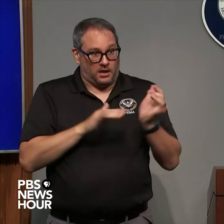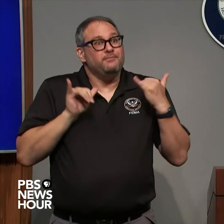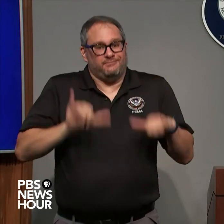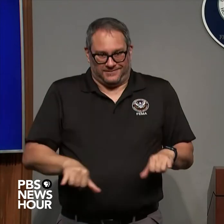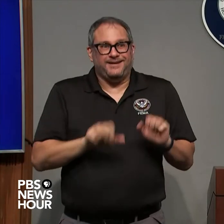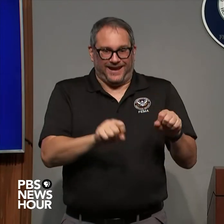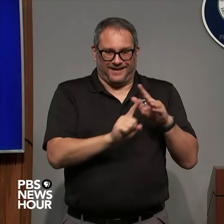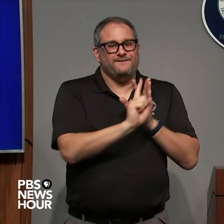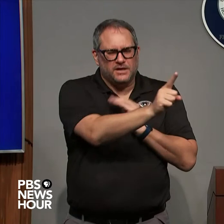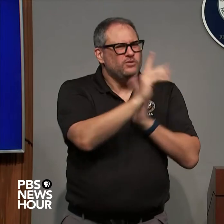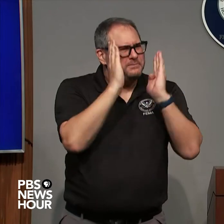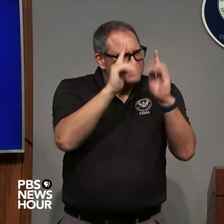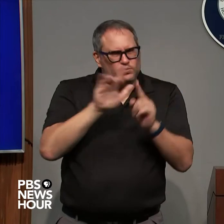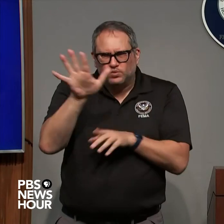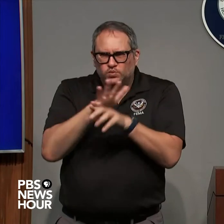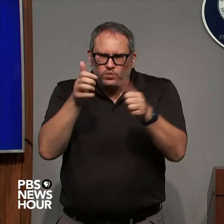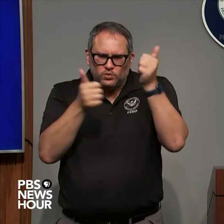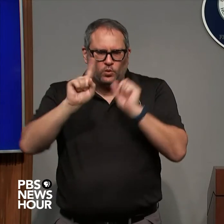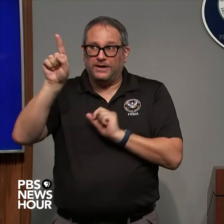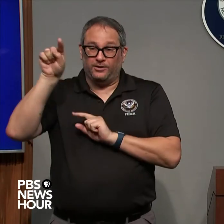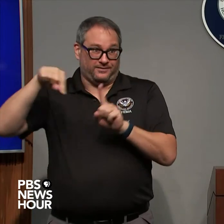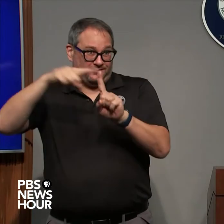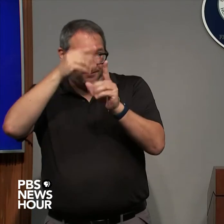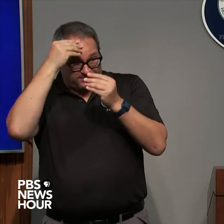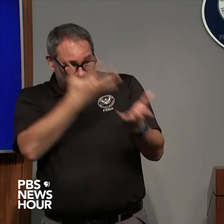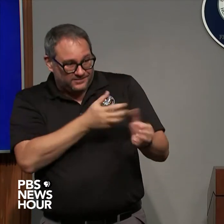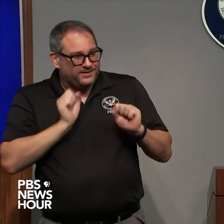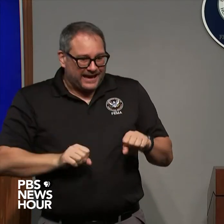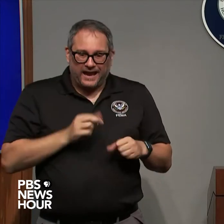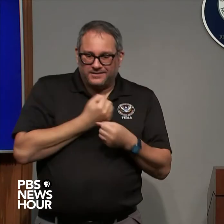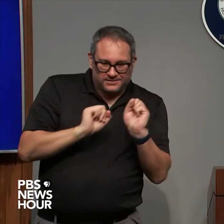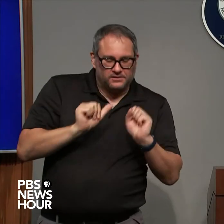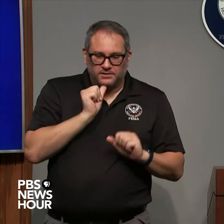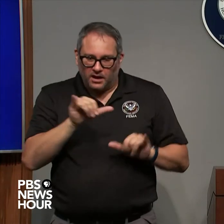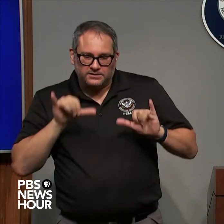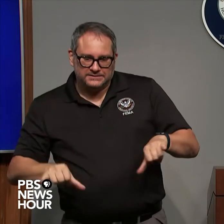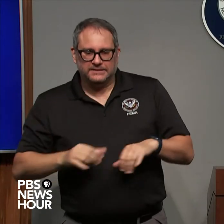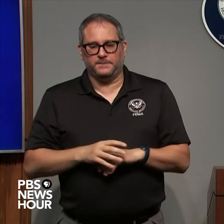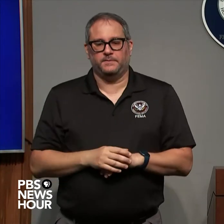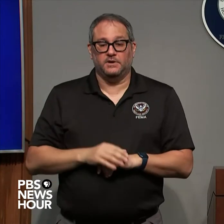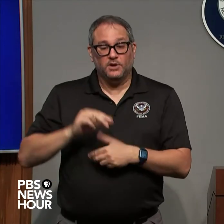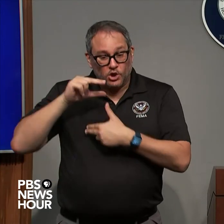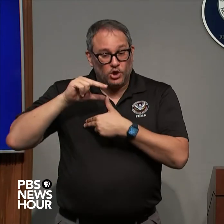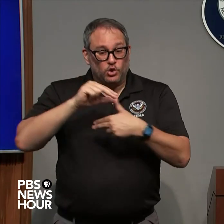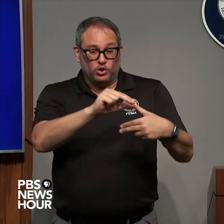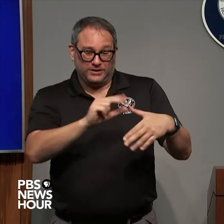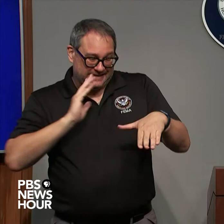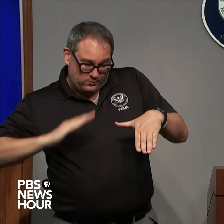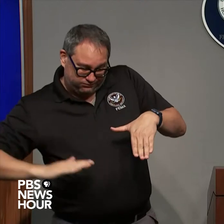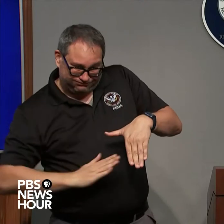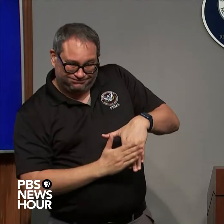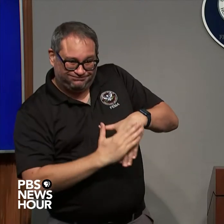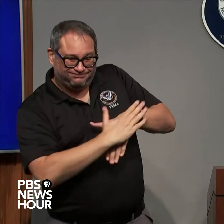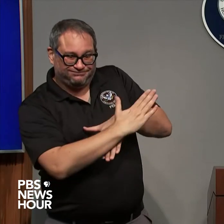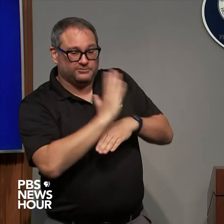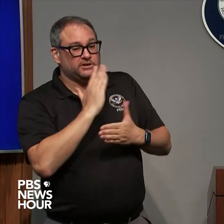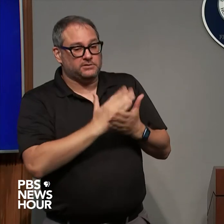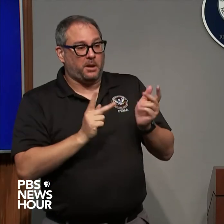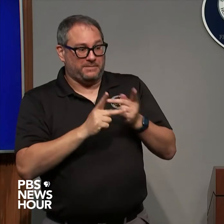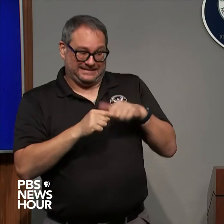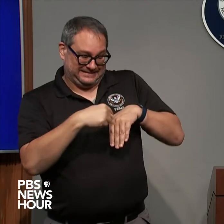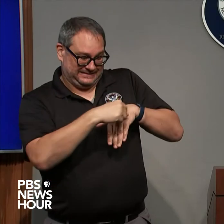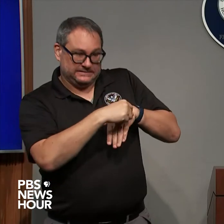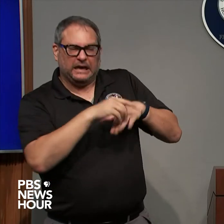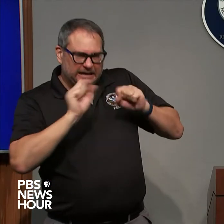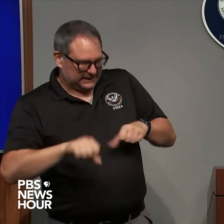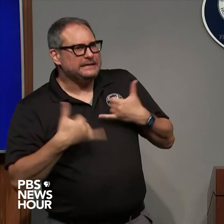their local officials are telling them but as we see the storm it's going to continue to move across the state and so there may be parts where it's still safe to evacuate so it's hard to